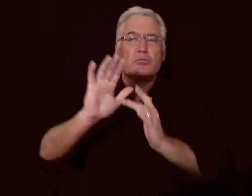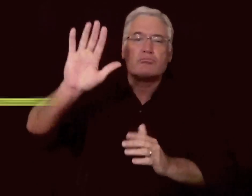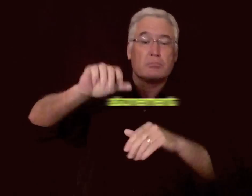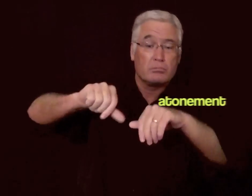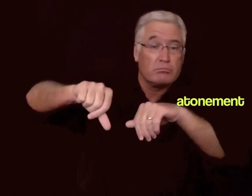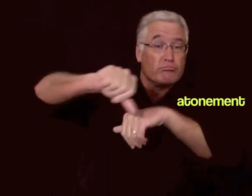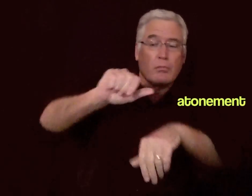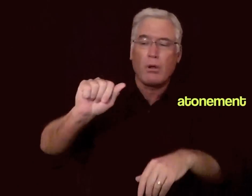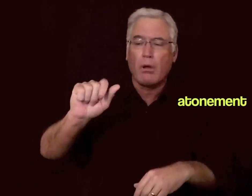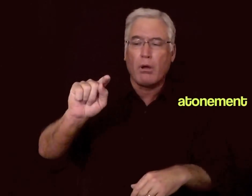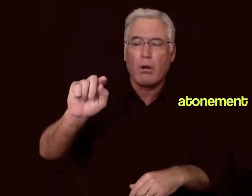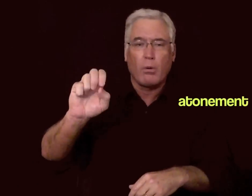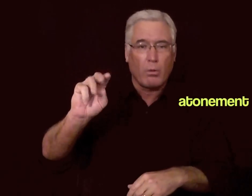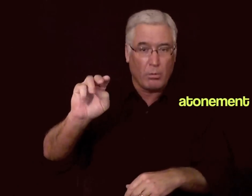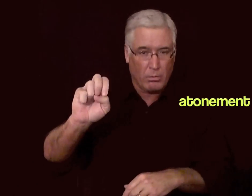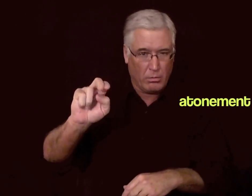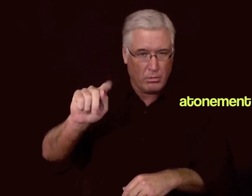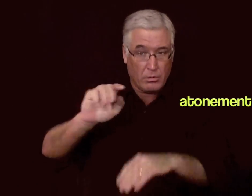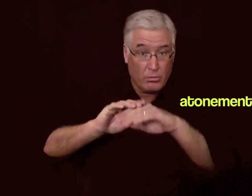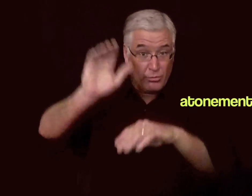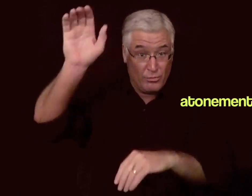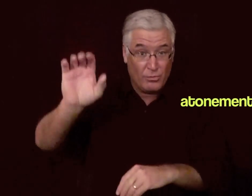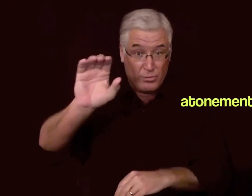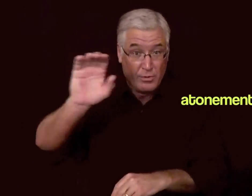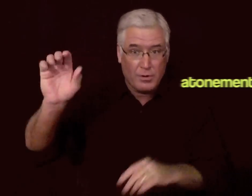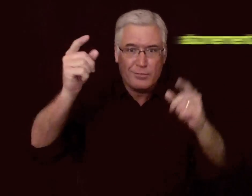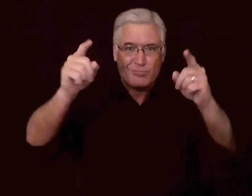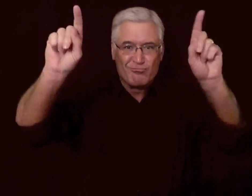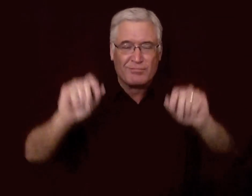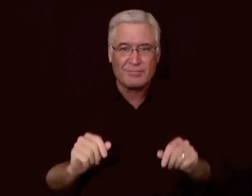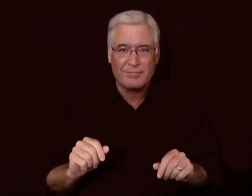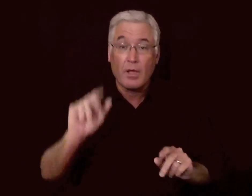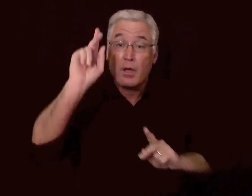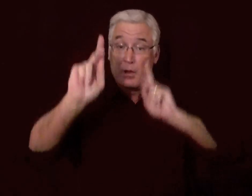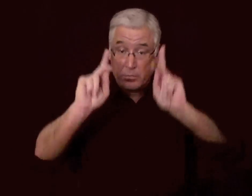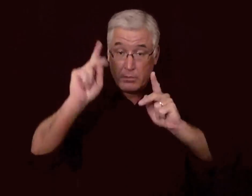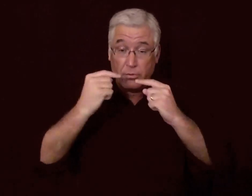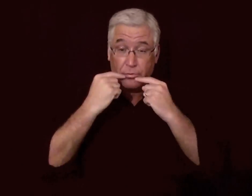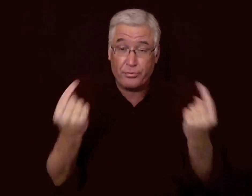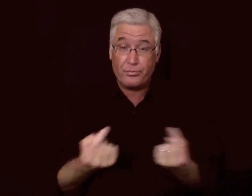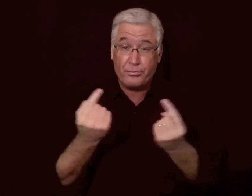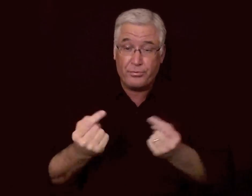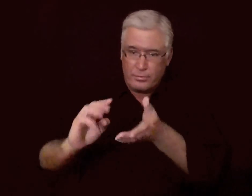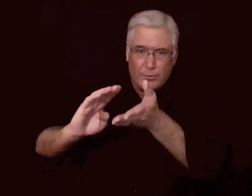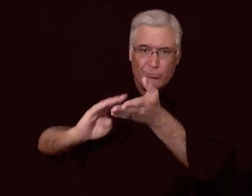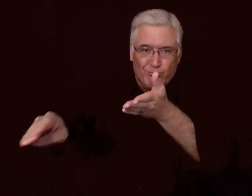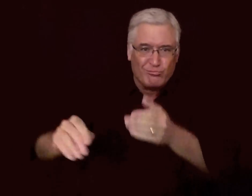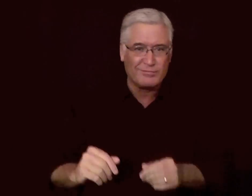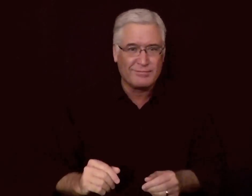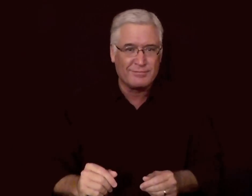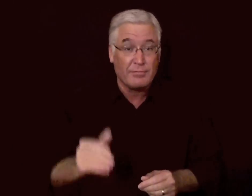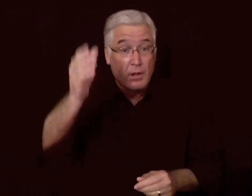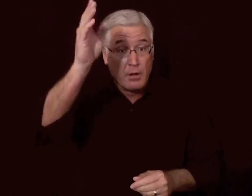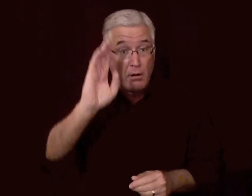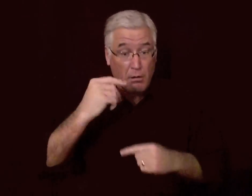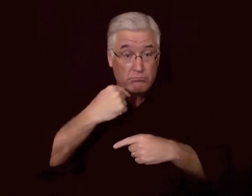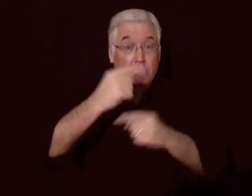Isaiah, he foresaw the accomplishment of Jesus' atonement on the cross. And the people who were sinning had been